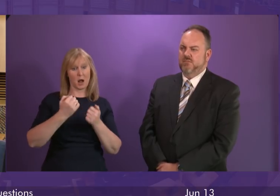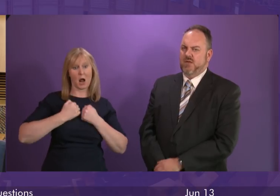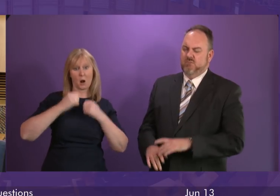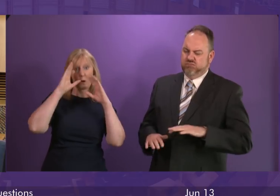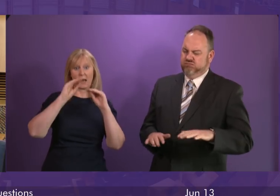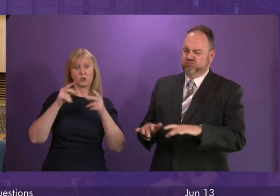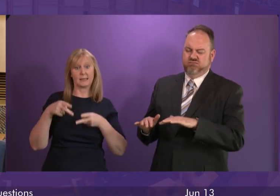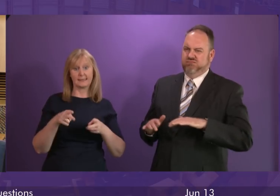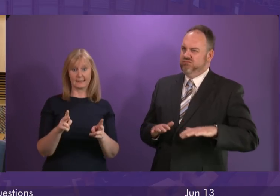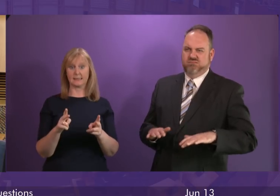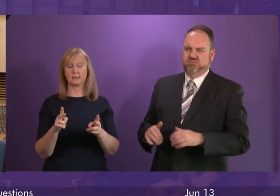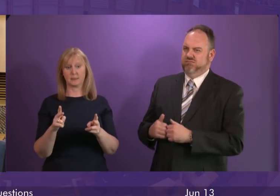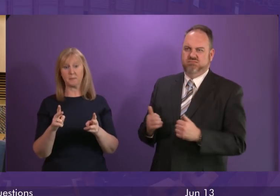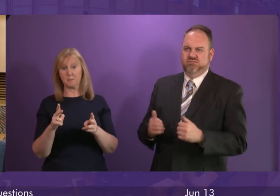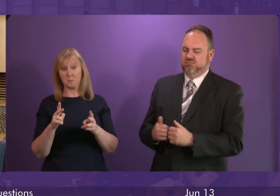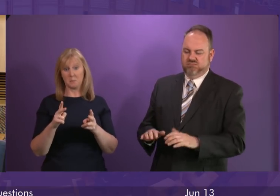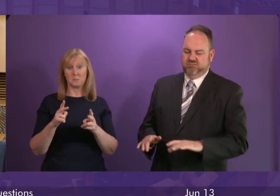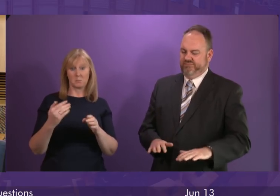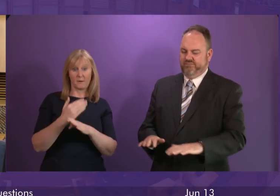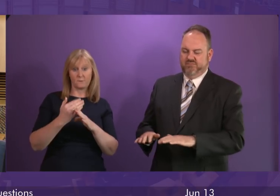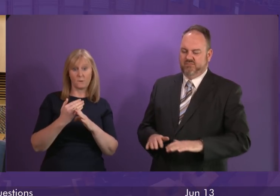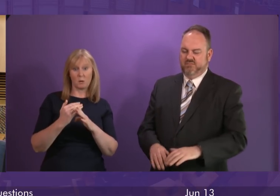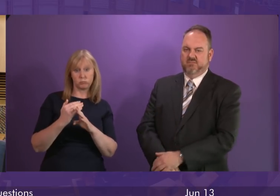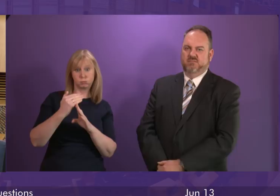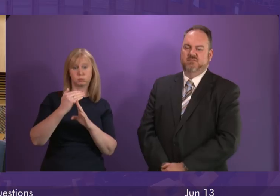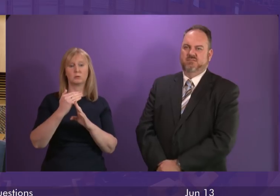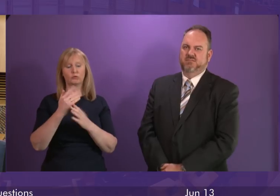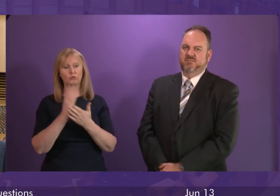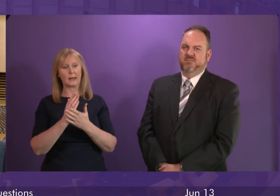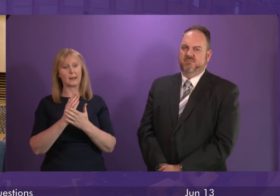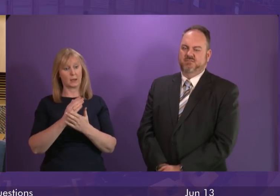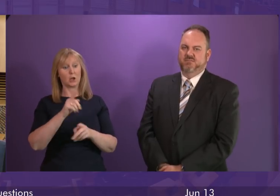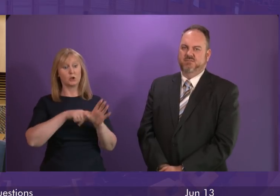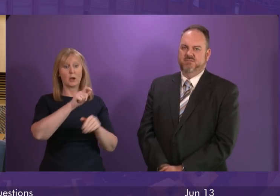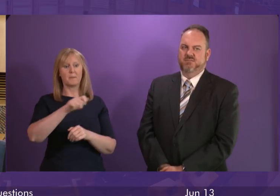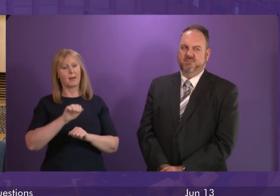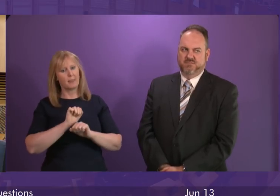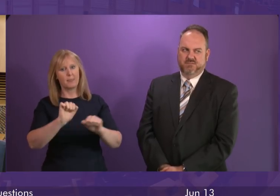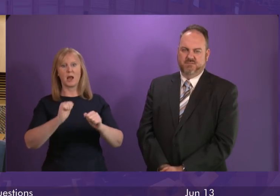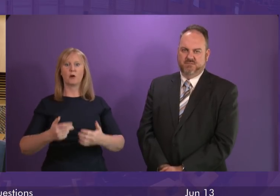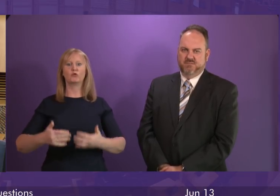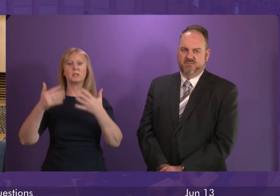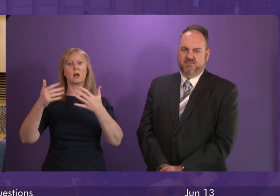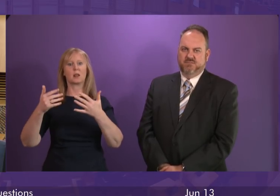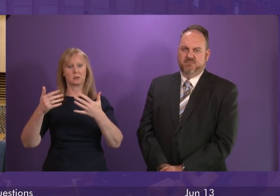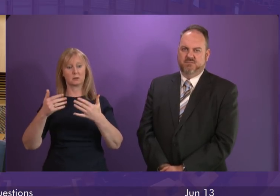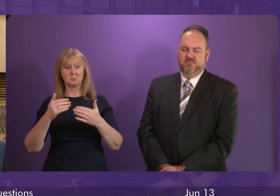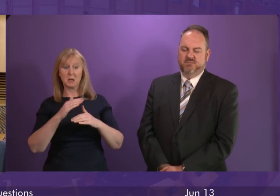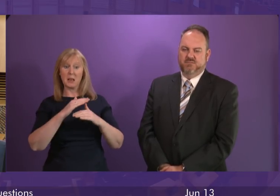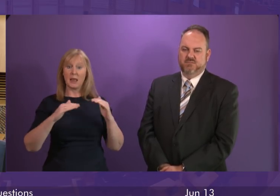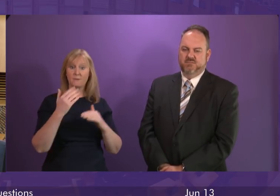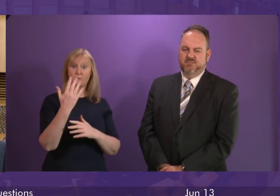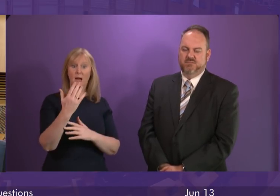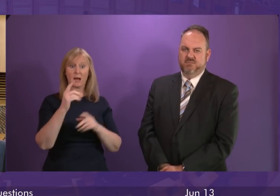system is performing are the results that our young people are achieving. Whether we look at Level 5